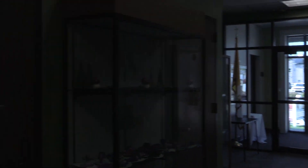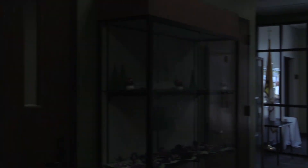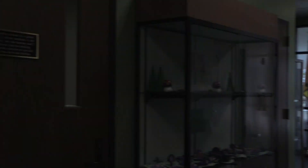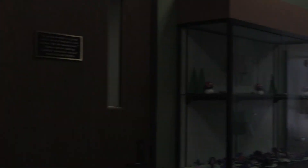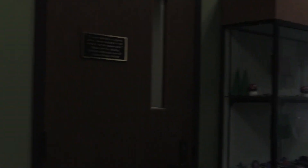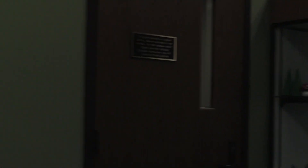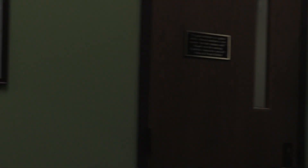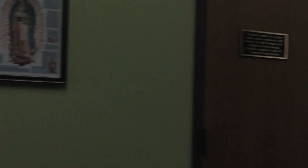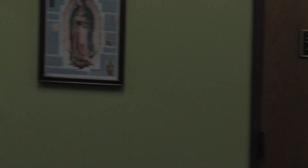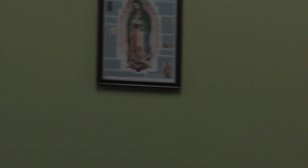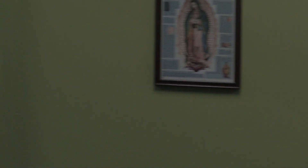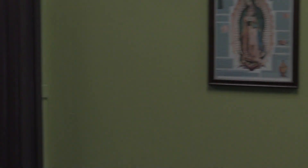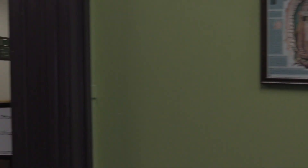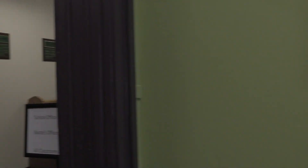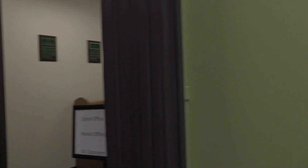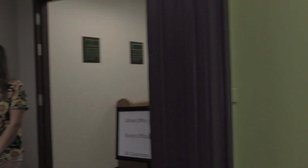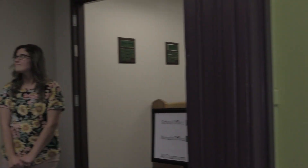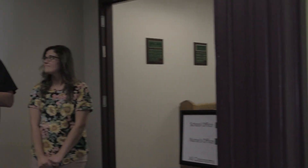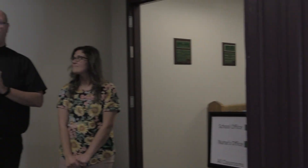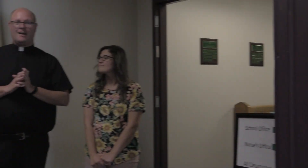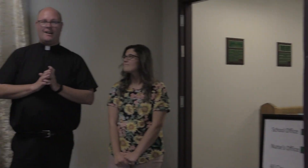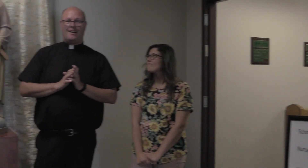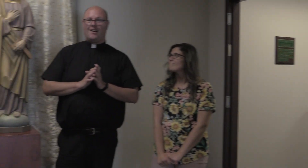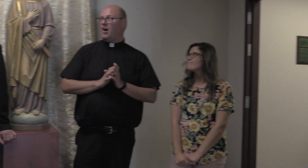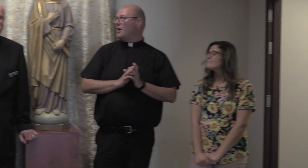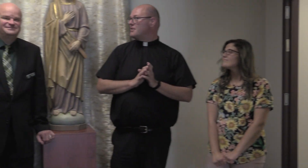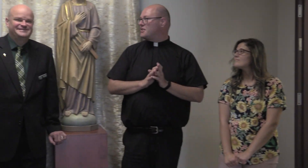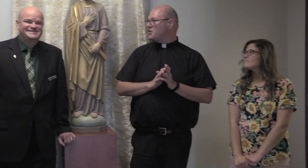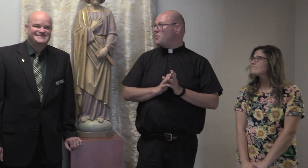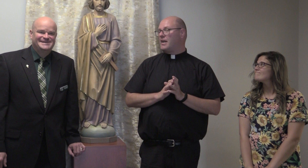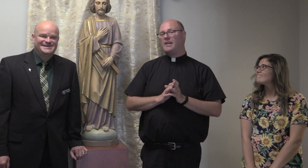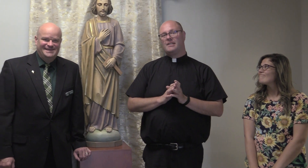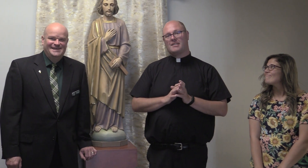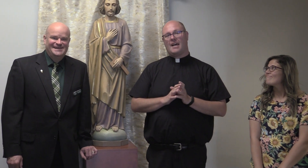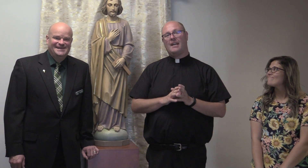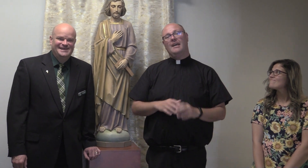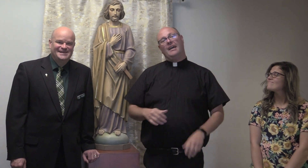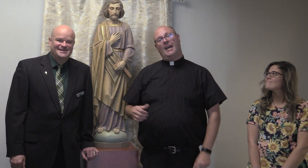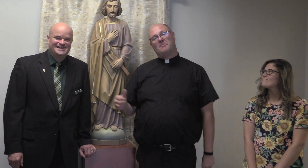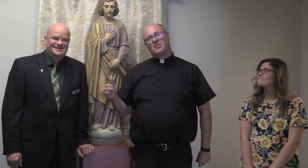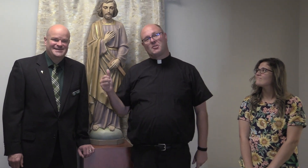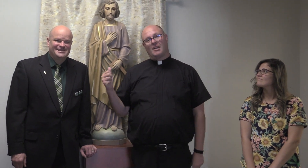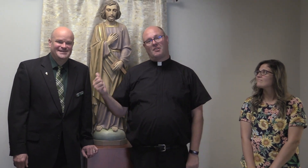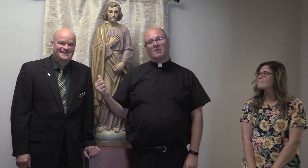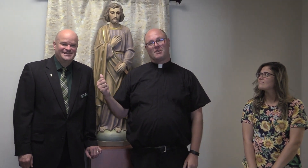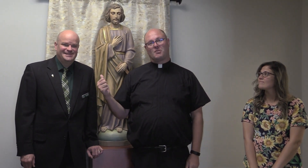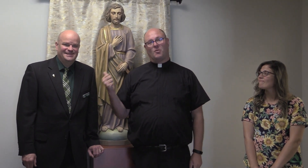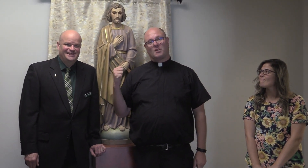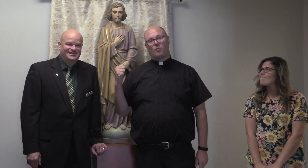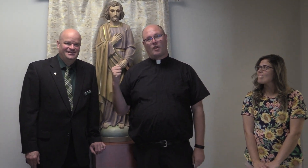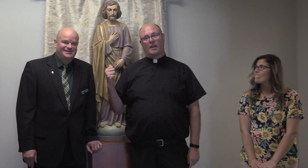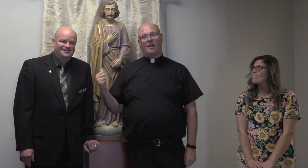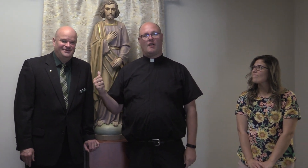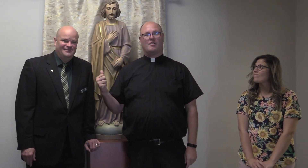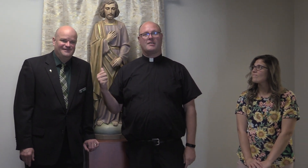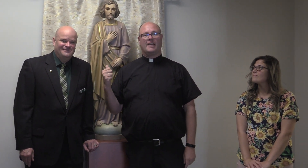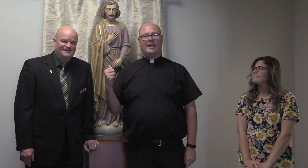this summer to get the building all situated and set. And Mr. Nichols was working hard to get